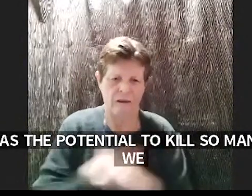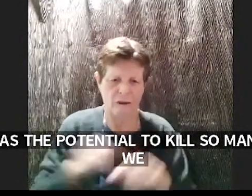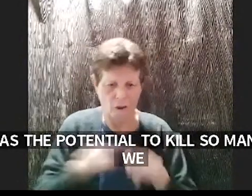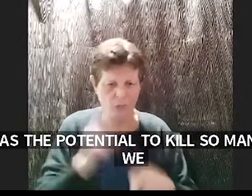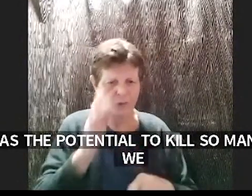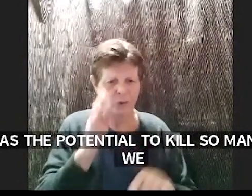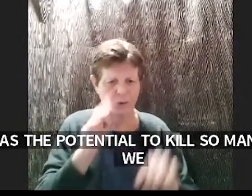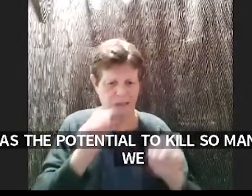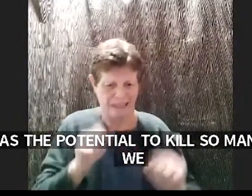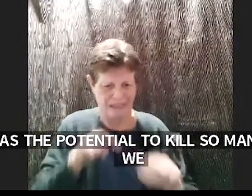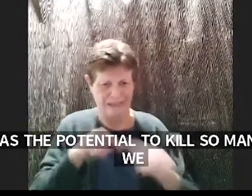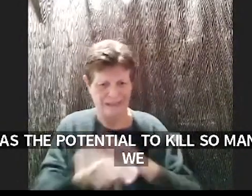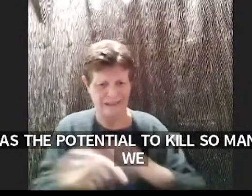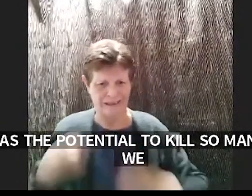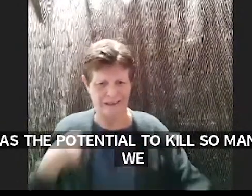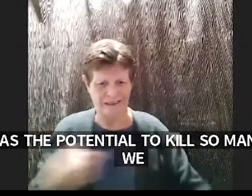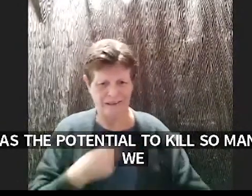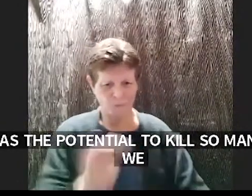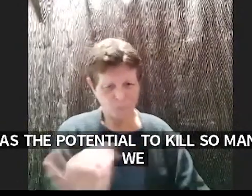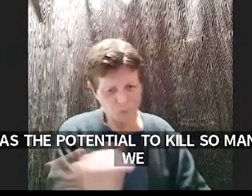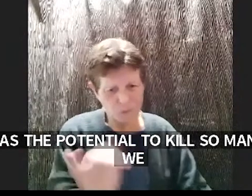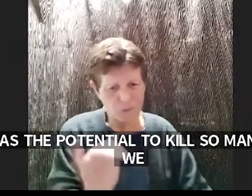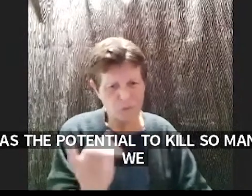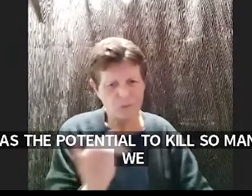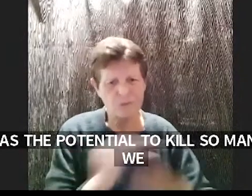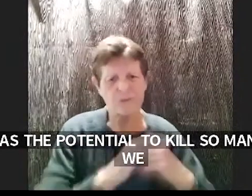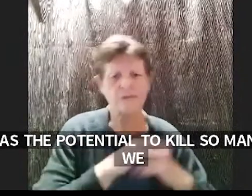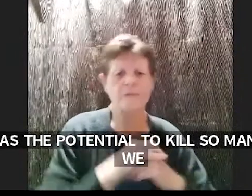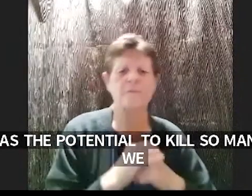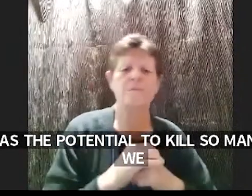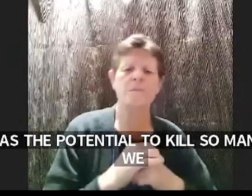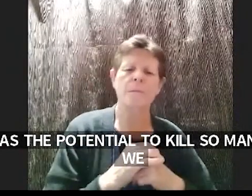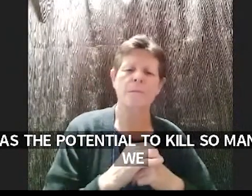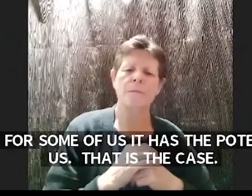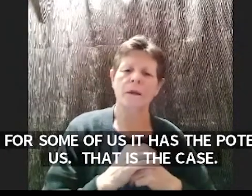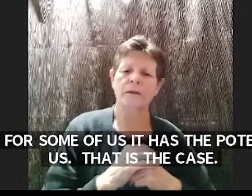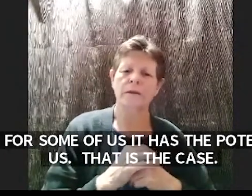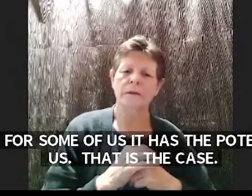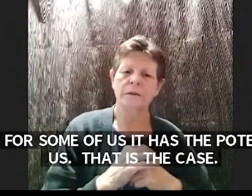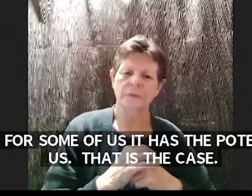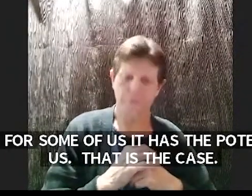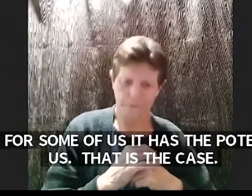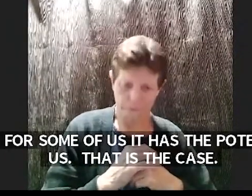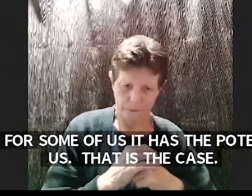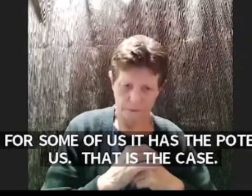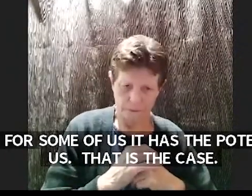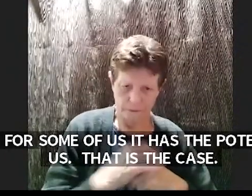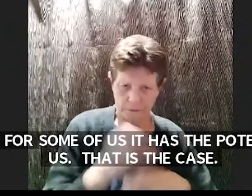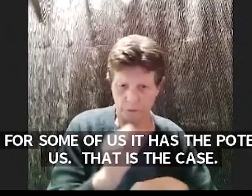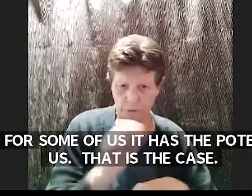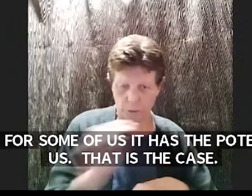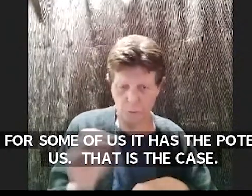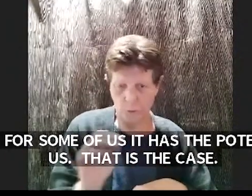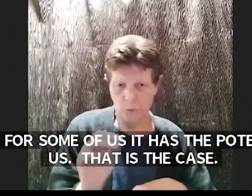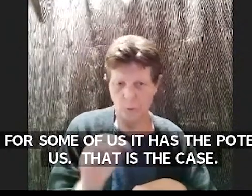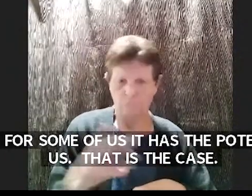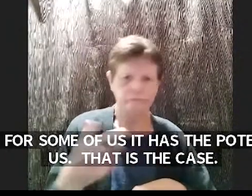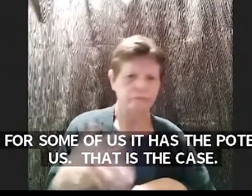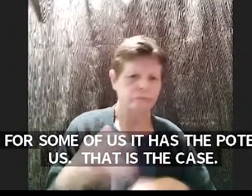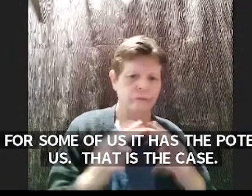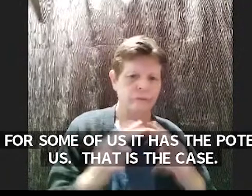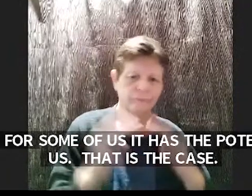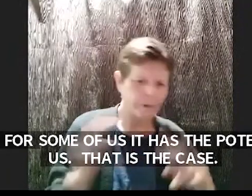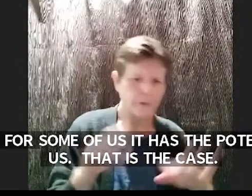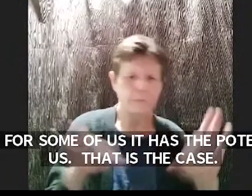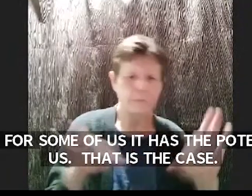is a case um so yeah this is very important but i think that that